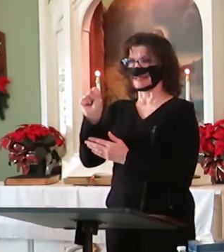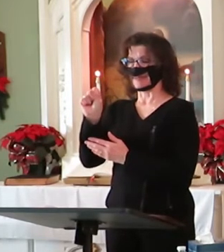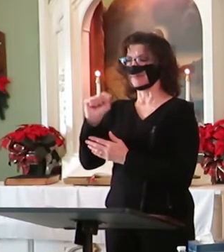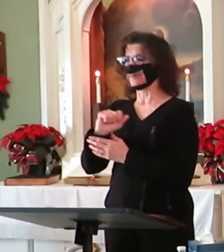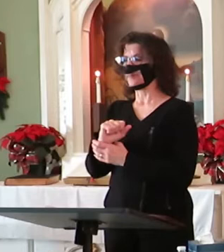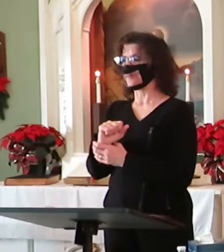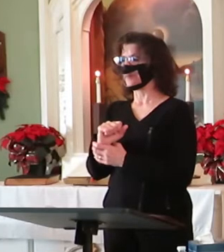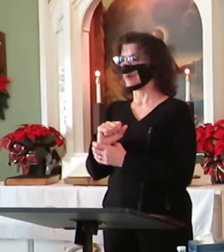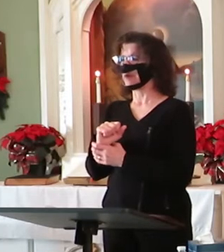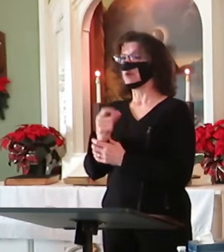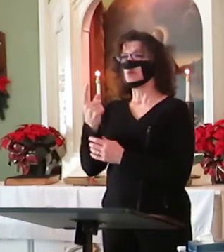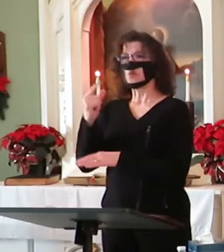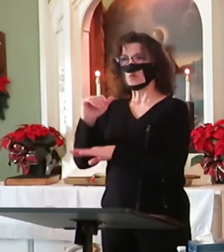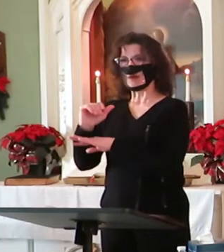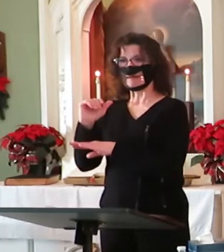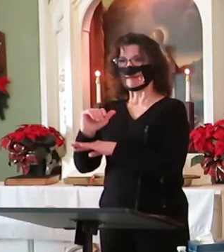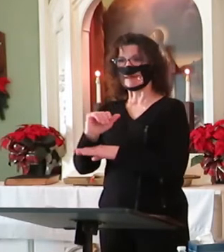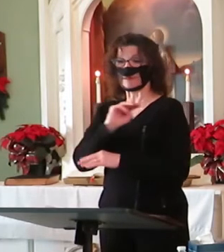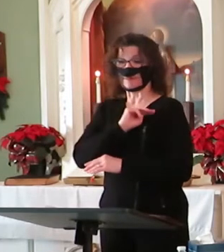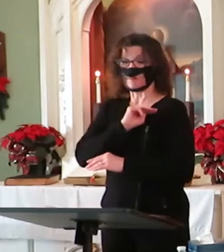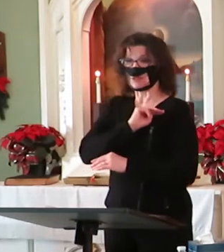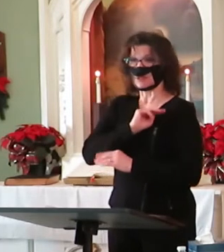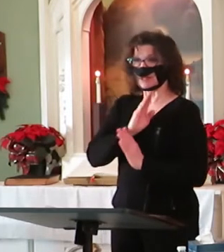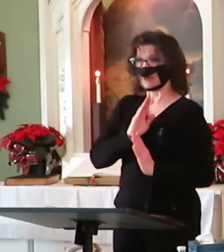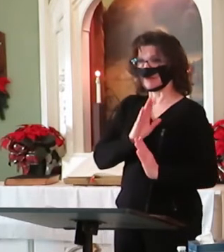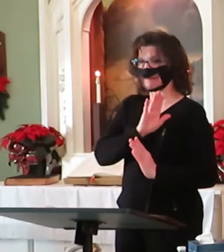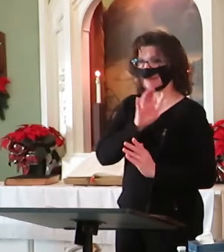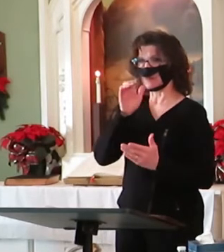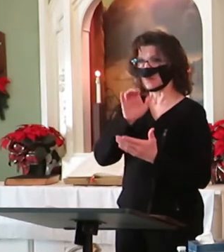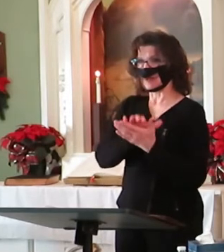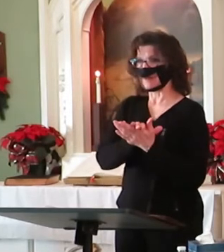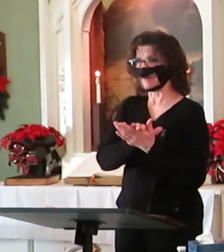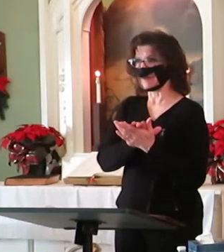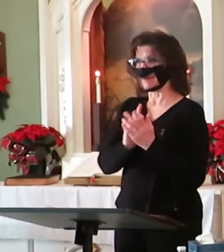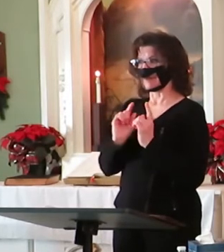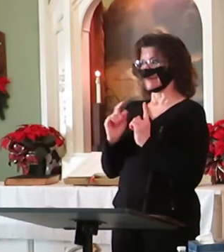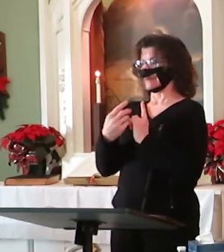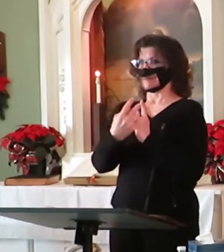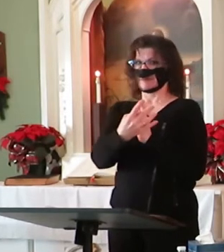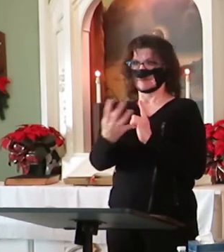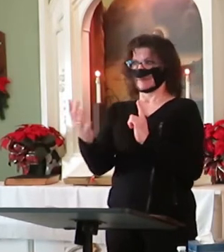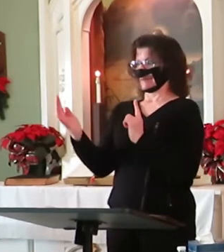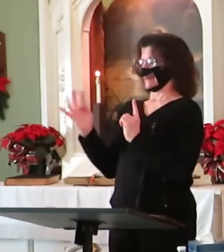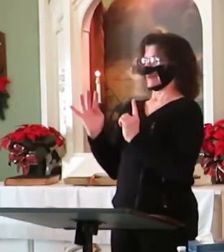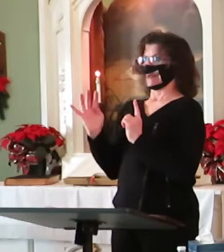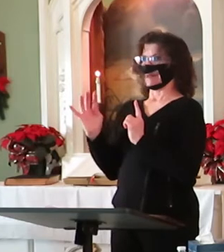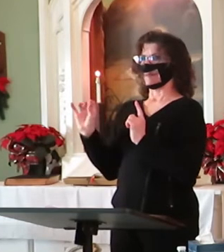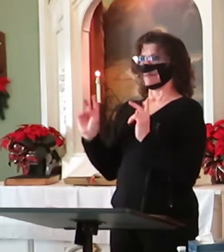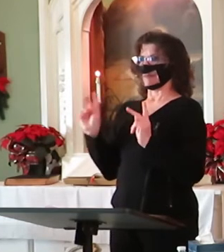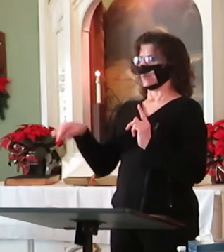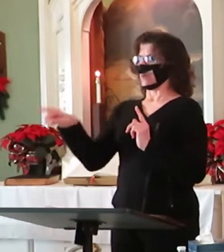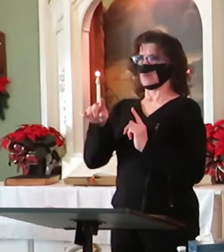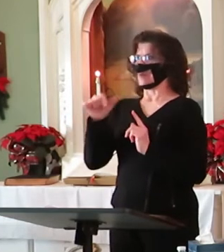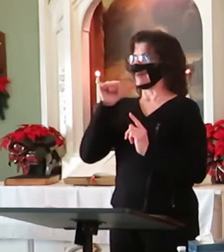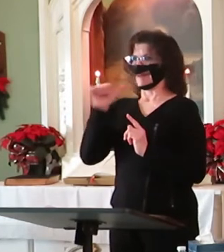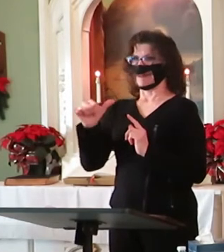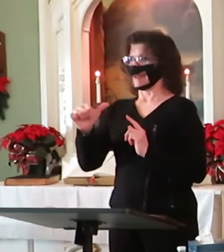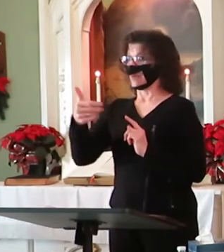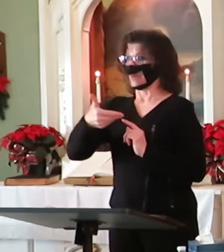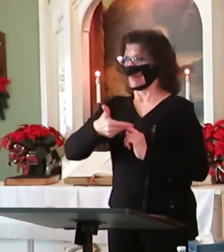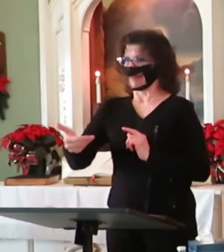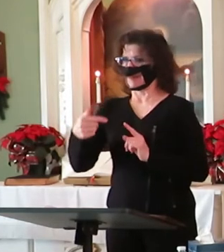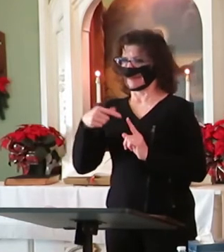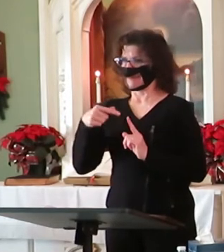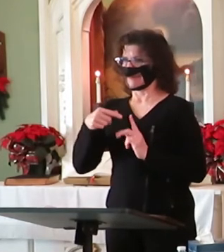completely surrounded by hostile natives, intent on burning them out and killing them. Patton and his